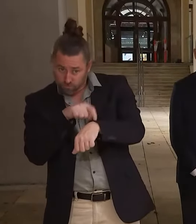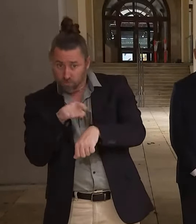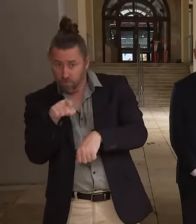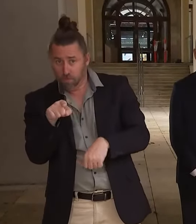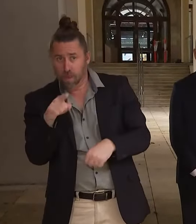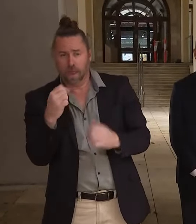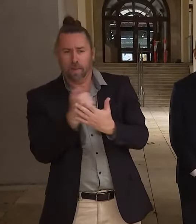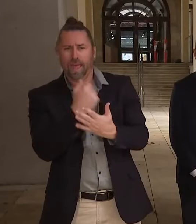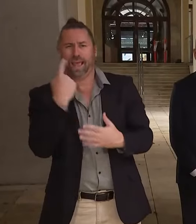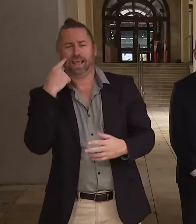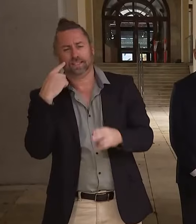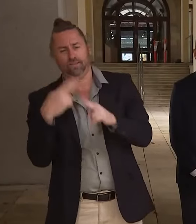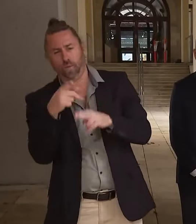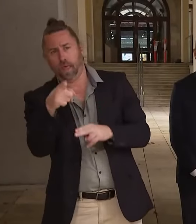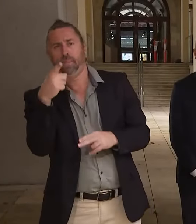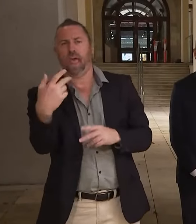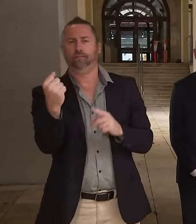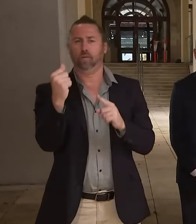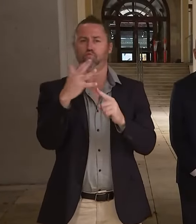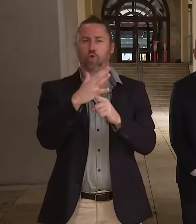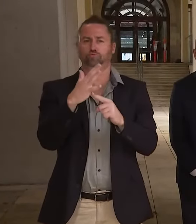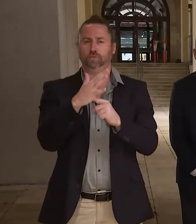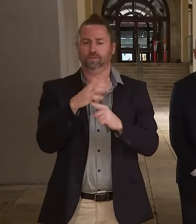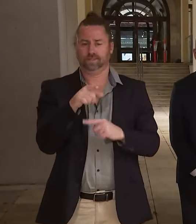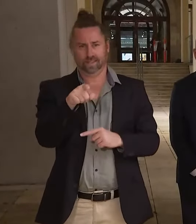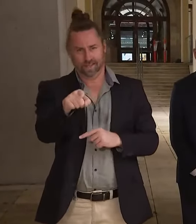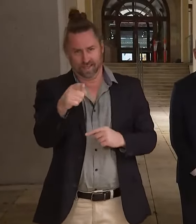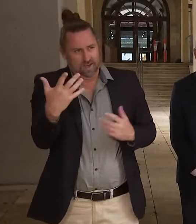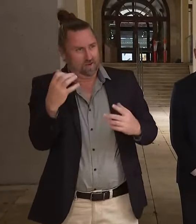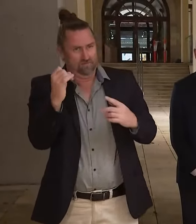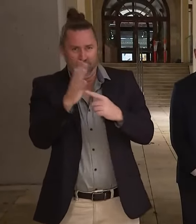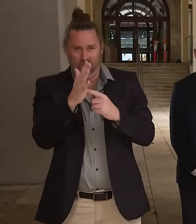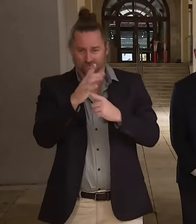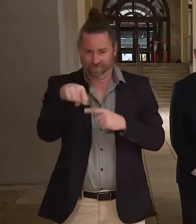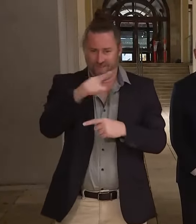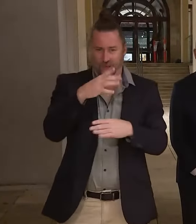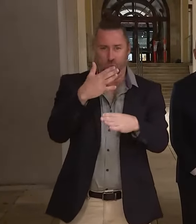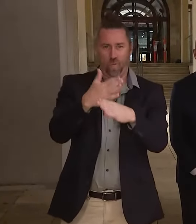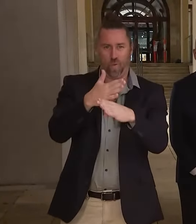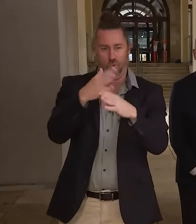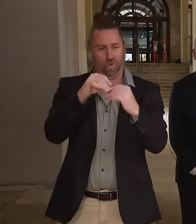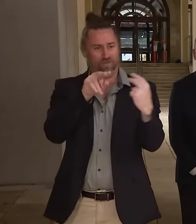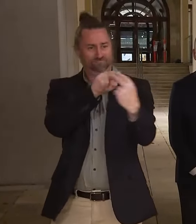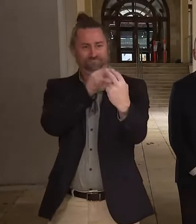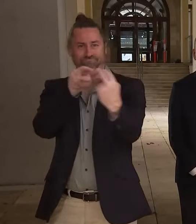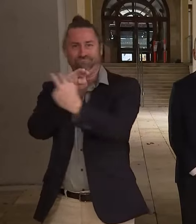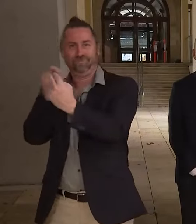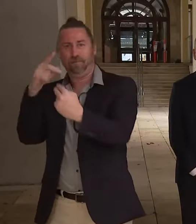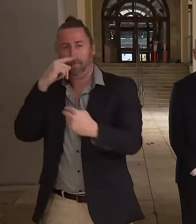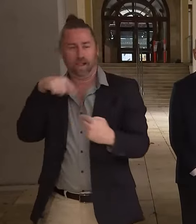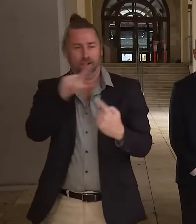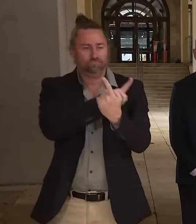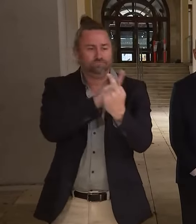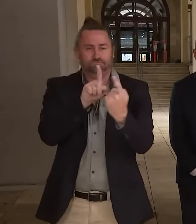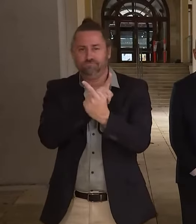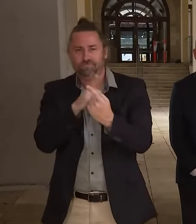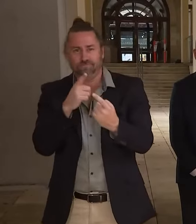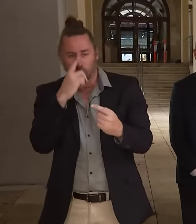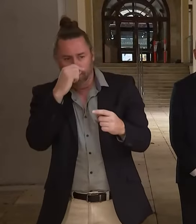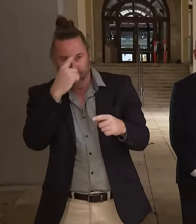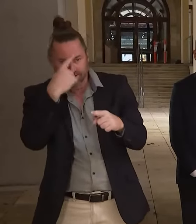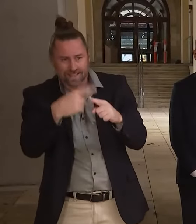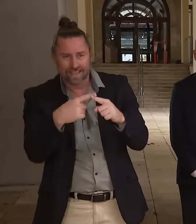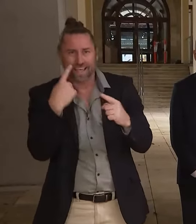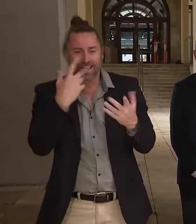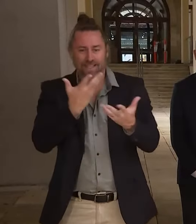access. They get priority anyway, as far as vaccinations, but that it's easily available to them to come and